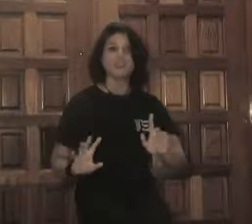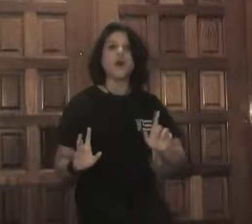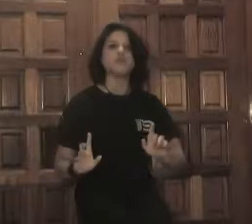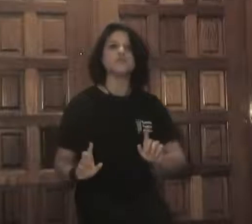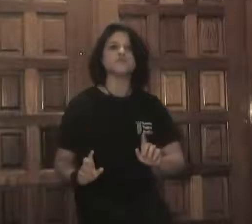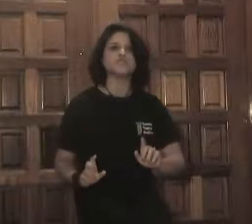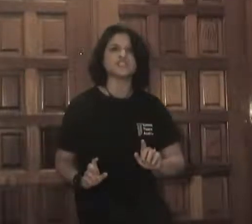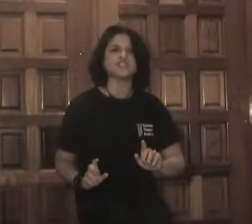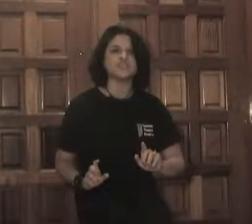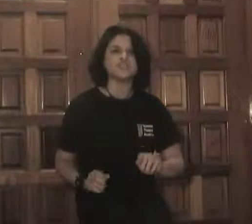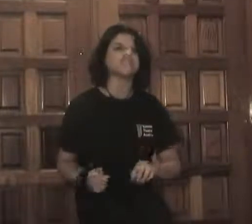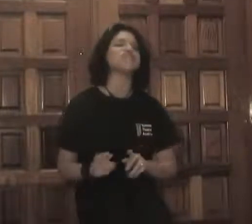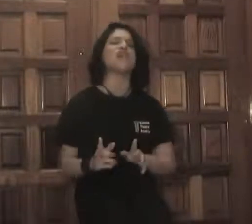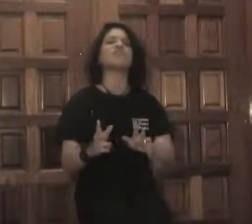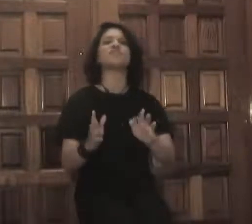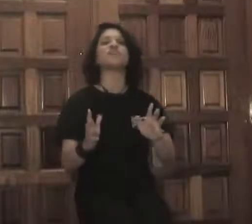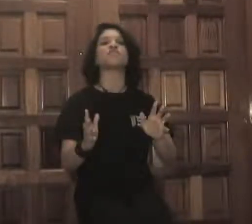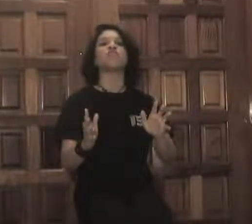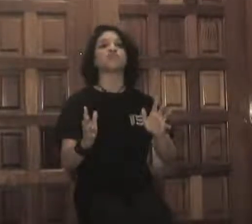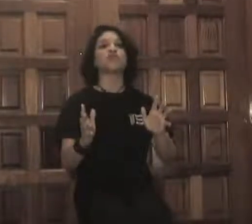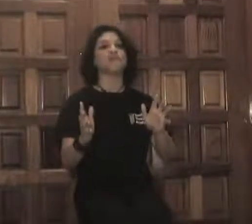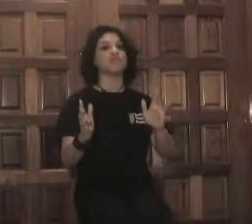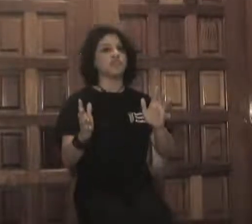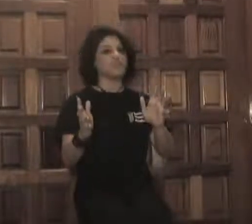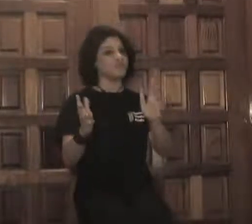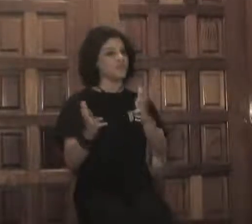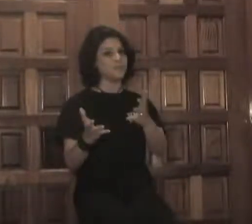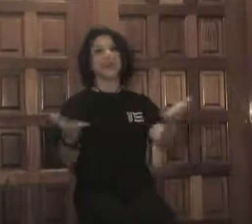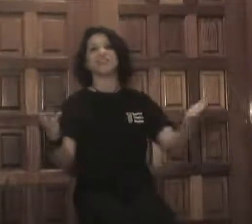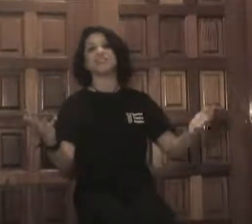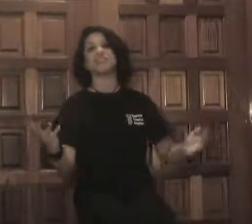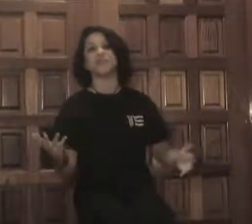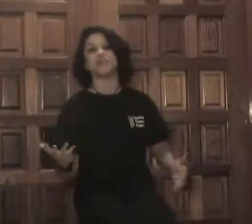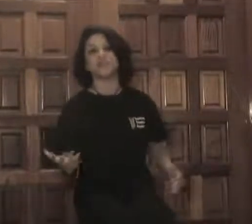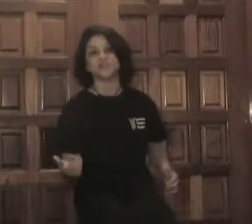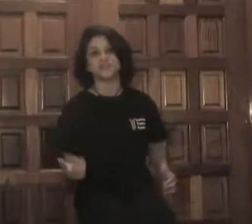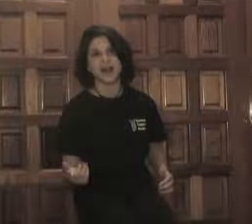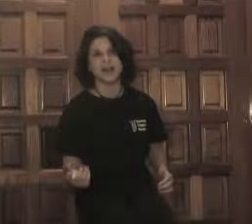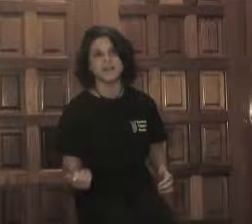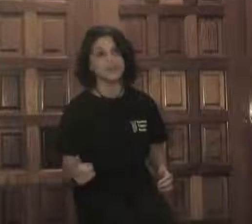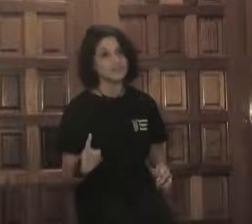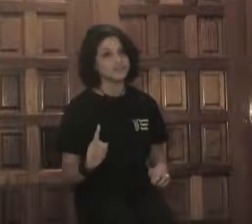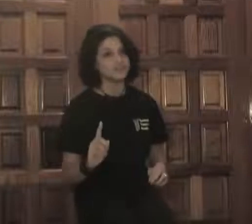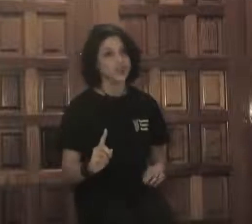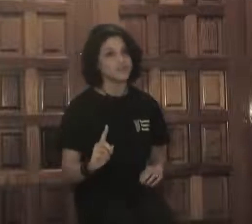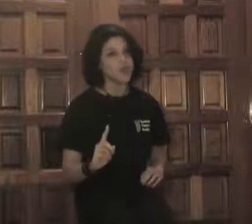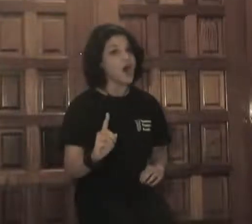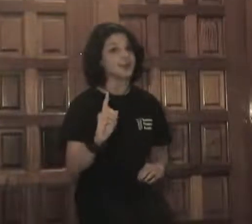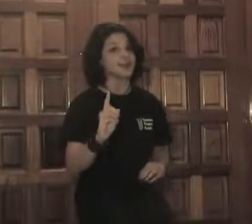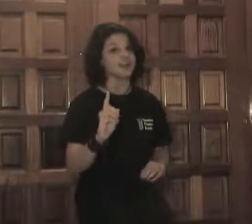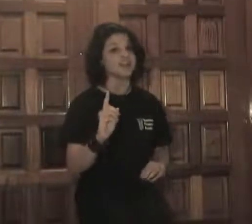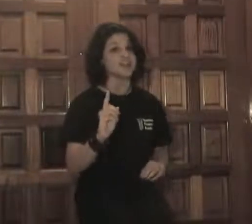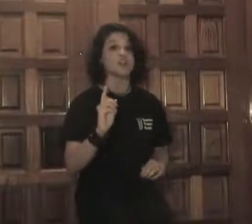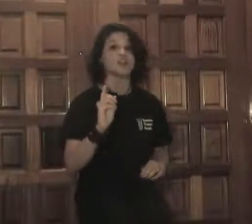Tofu brains. It's all the nutrition you need and tofu stays fresh without preservatives for an amazingly long period of time.